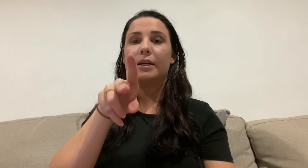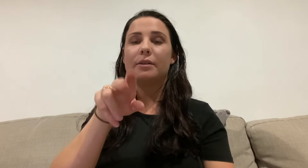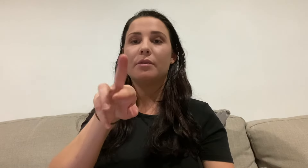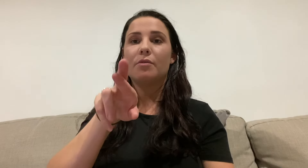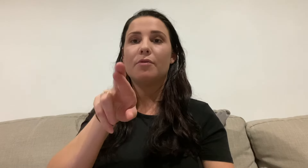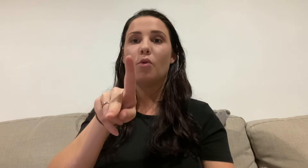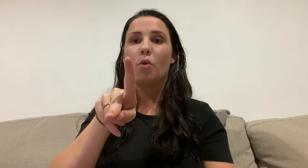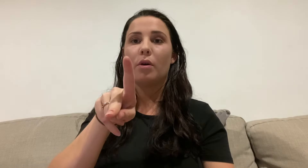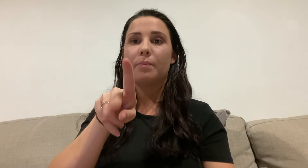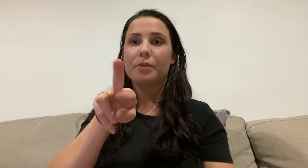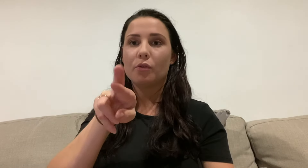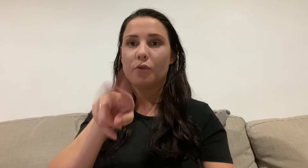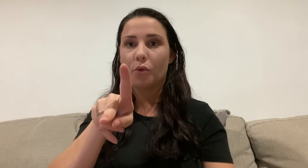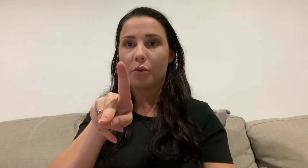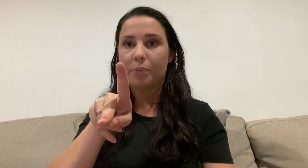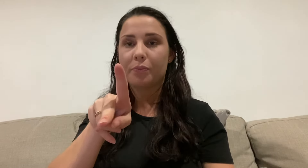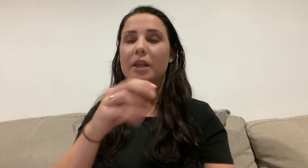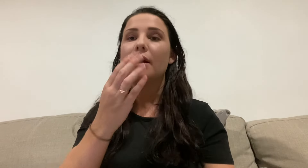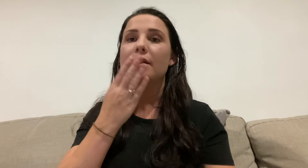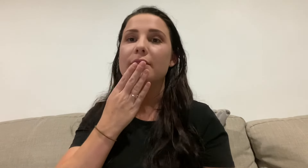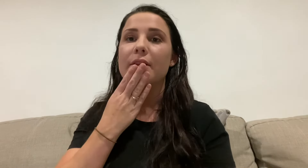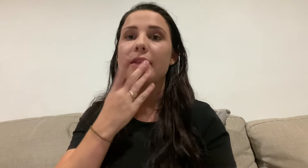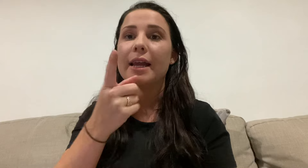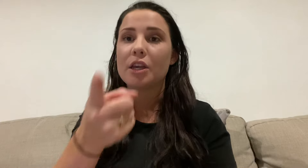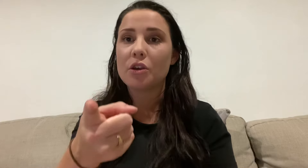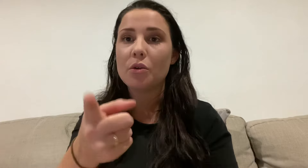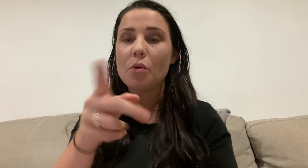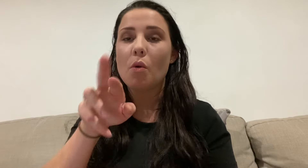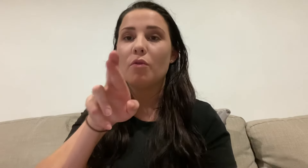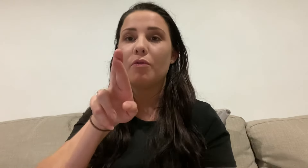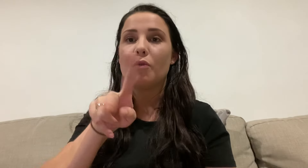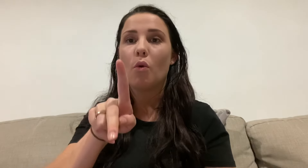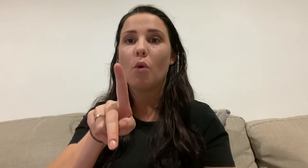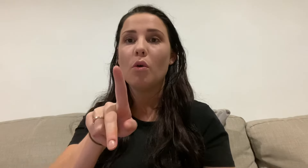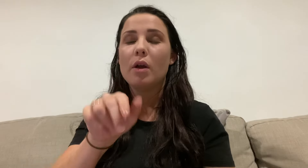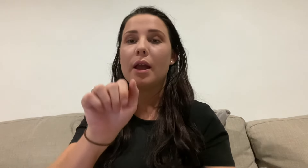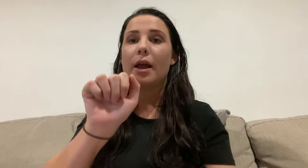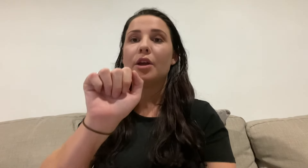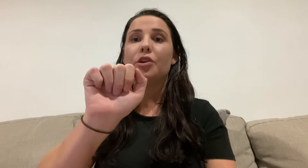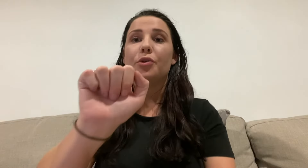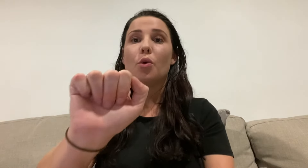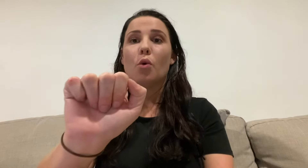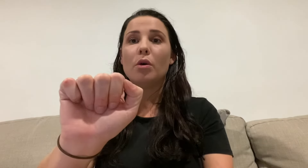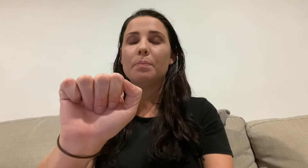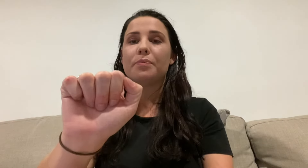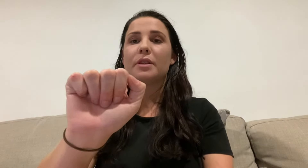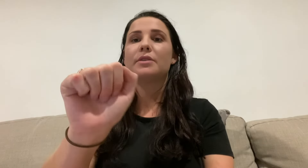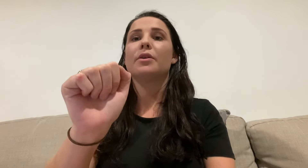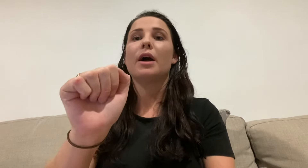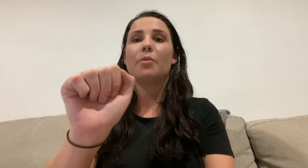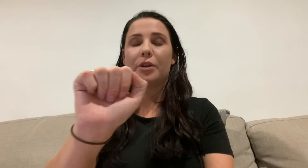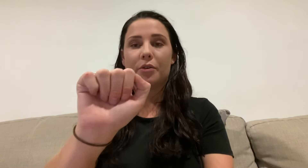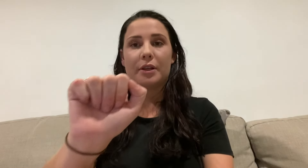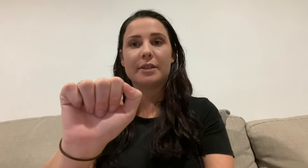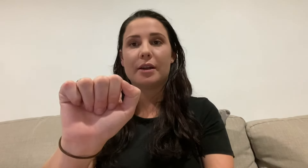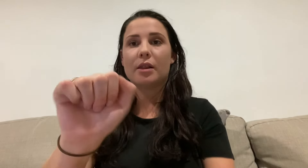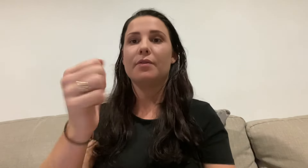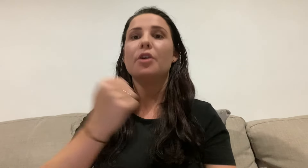for, for, so thank you for your, so I went through this in another video,